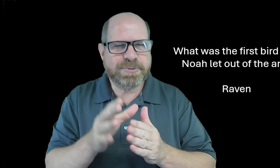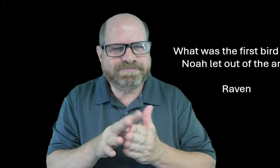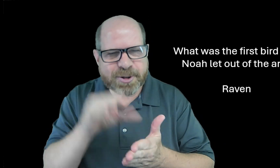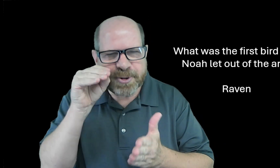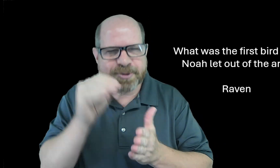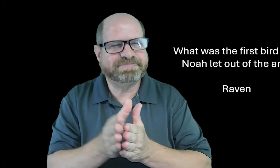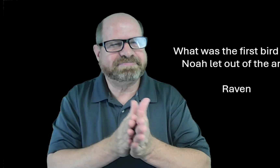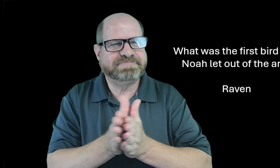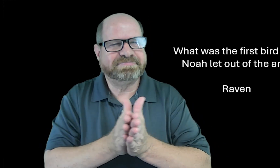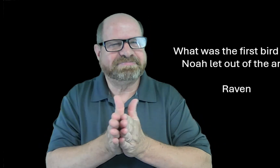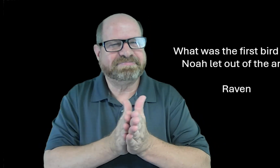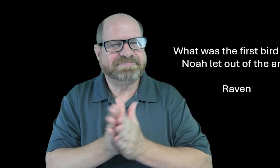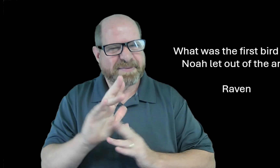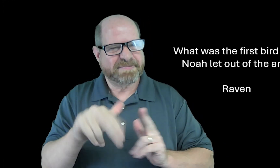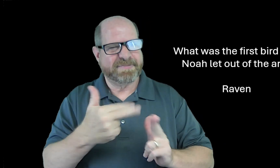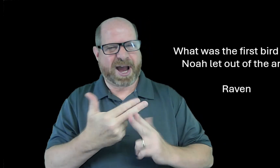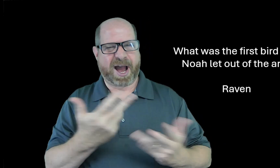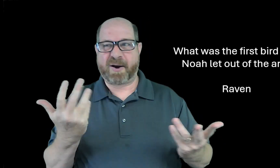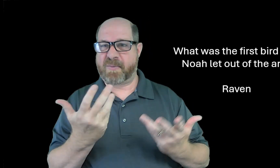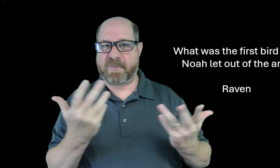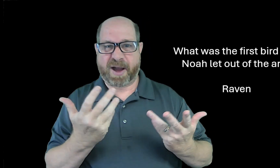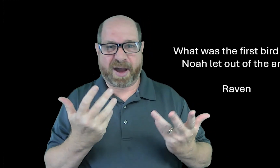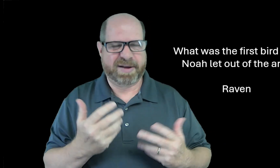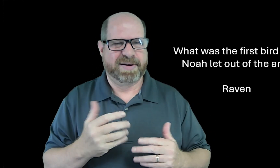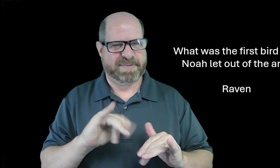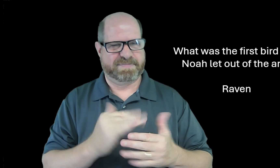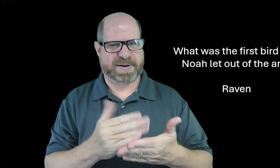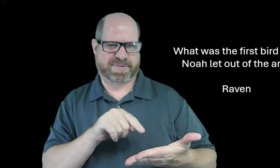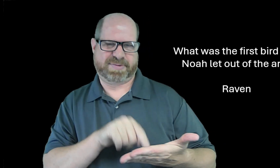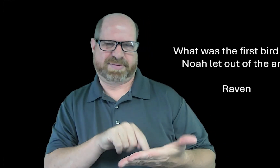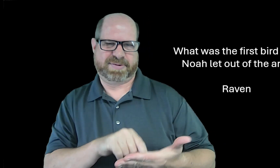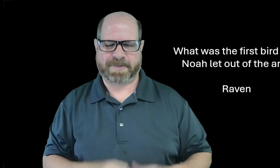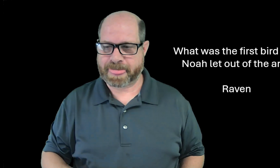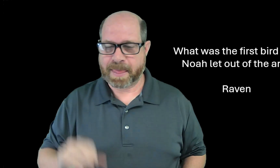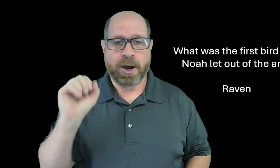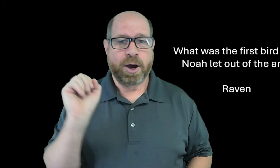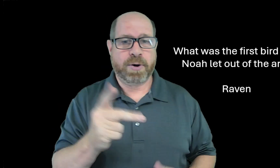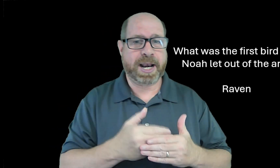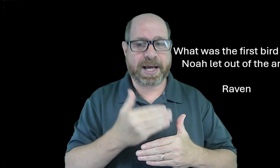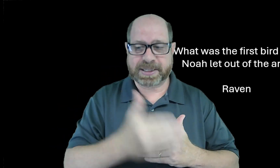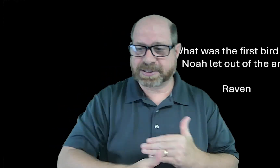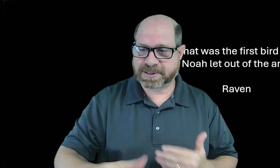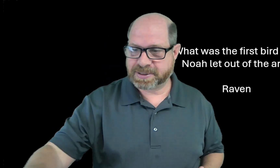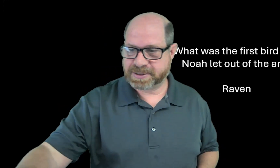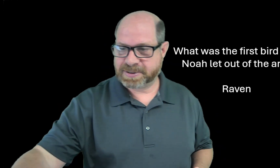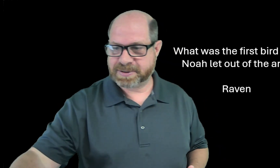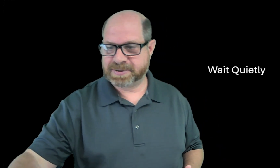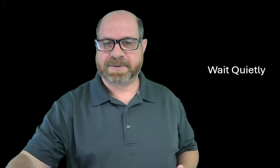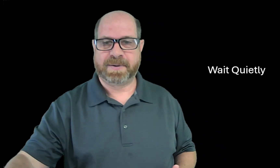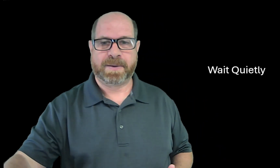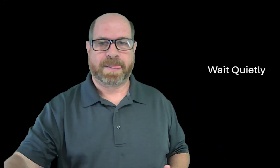I hope you're learning something and you're eager about things in the Bible. Okay. So what's next?